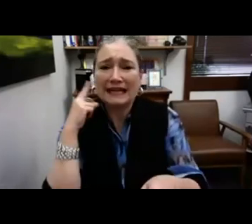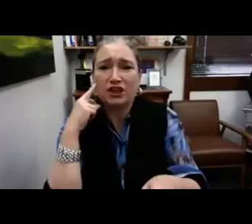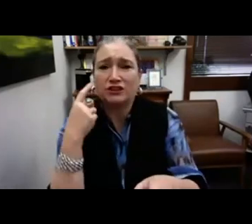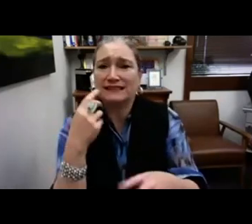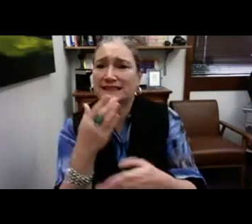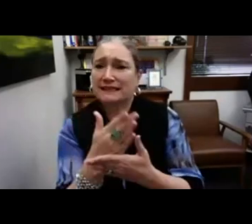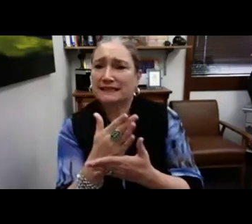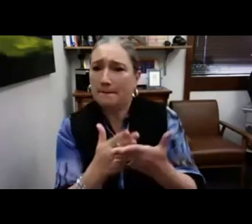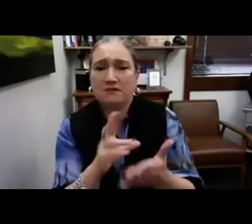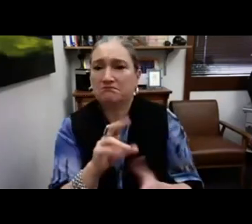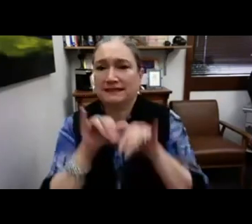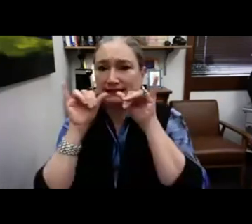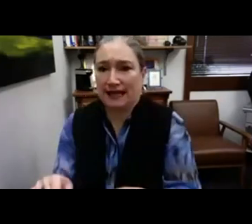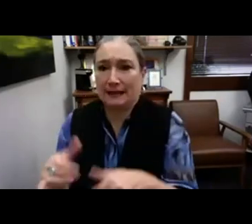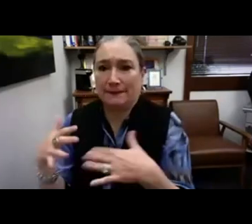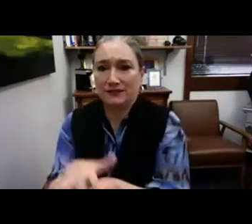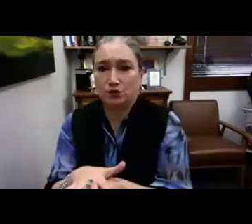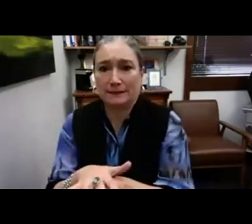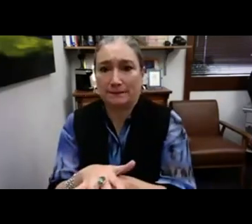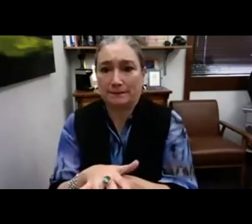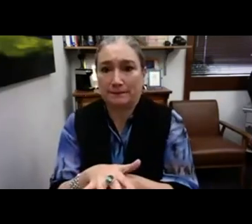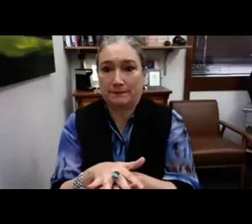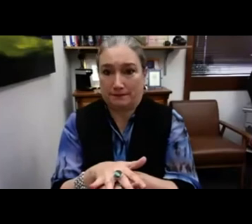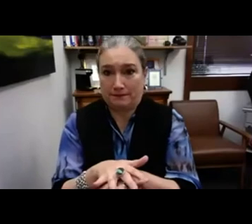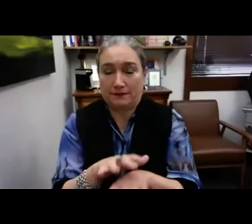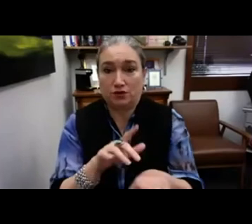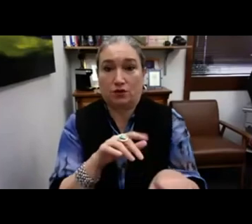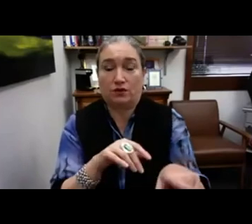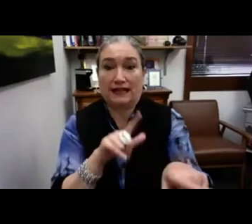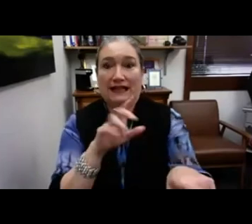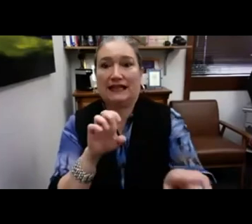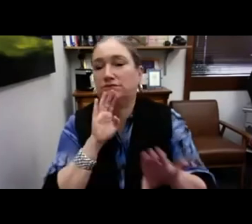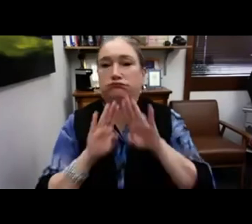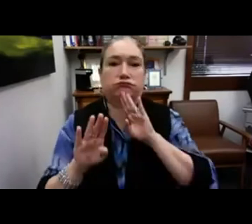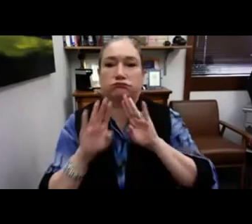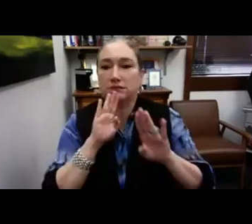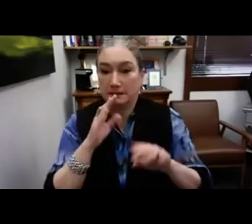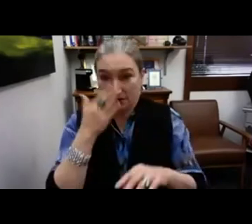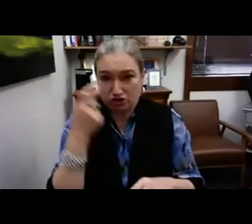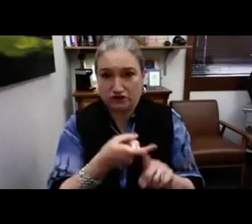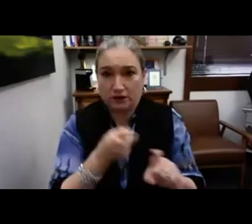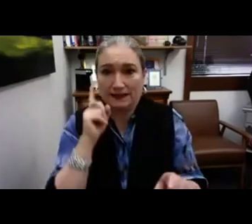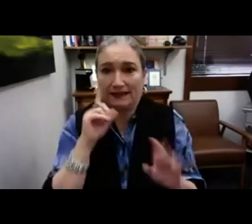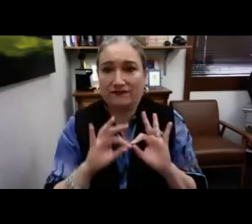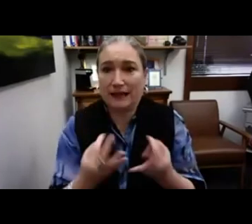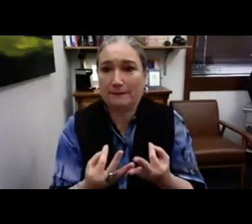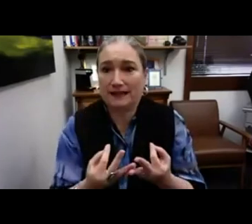Deciding, oh, you're, oh, you can hear some. So you have to stay in the mainstream setting or, oh, you're profoundly deaf. You can go to the deaf school. And they